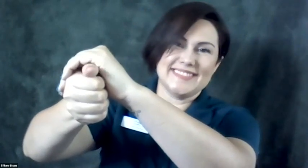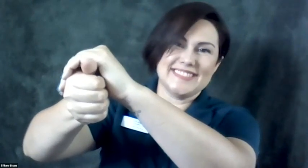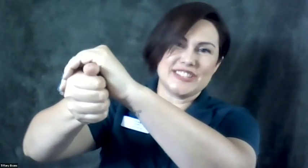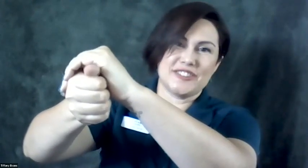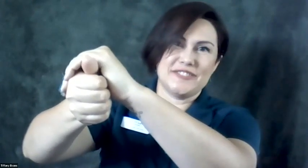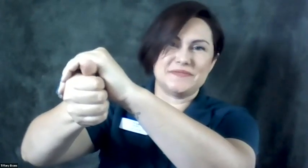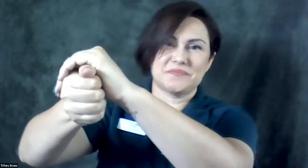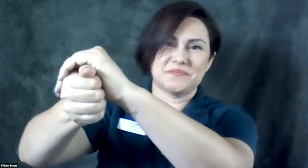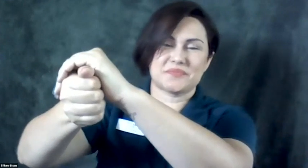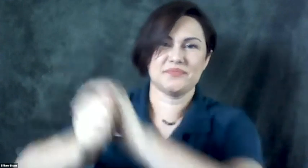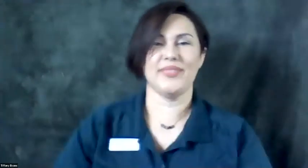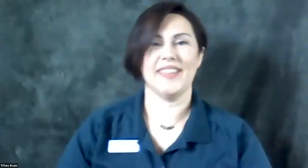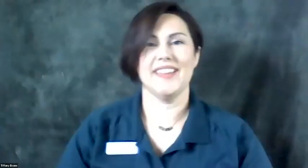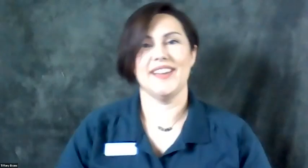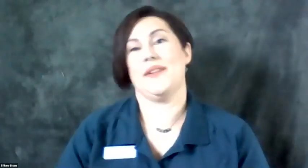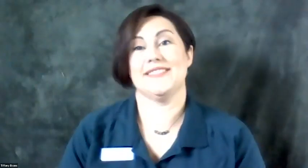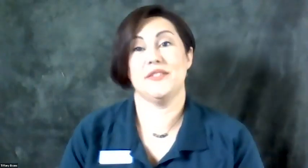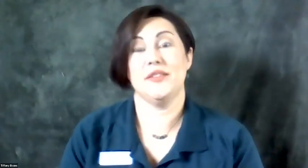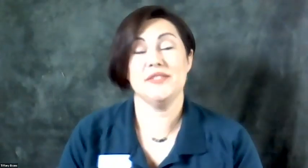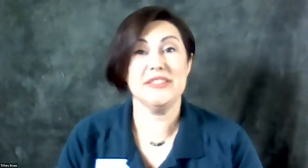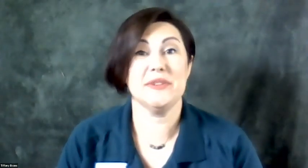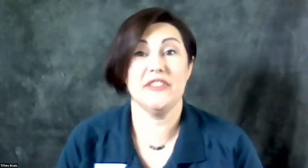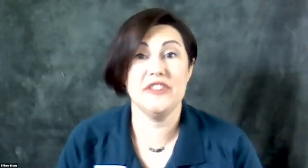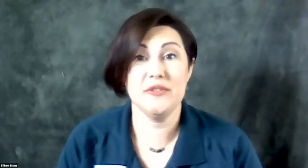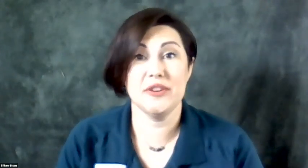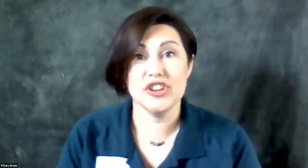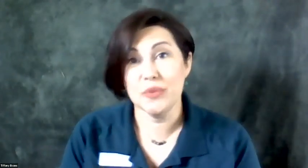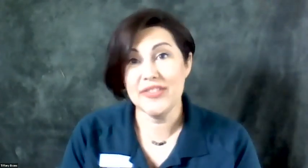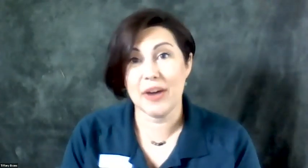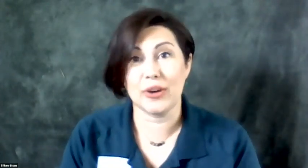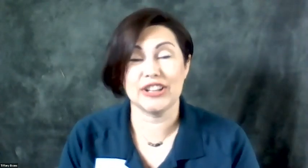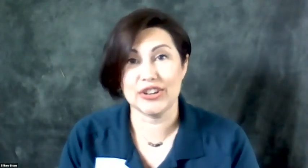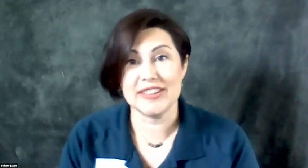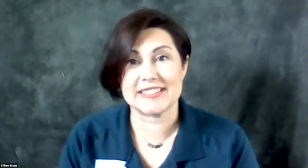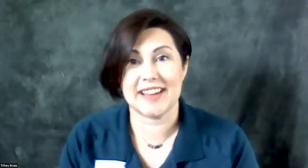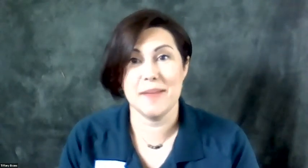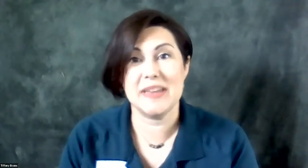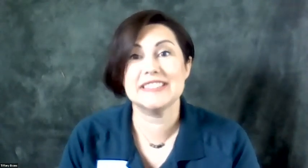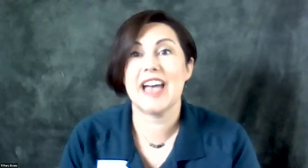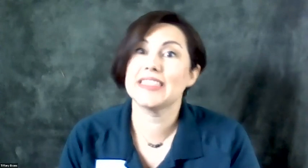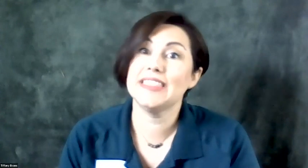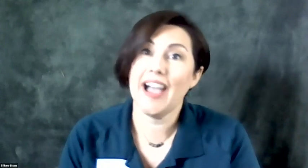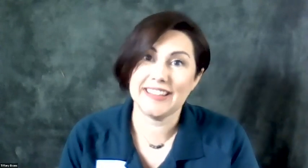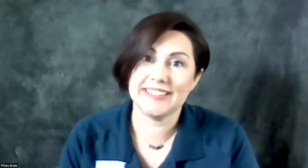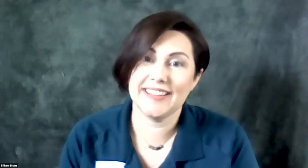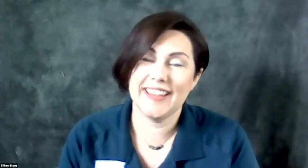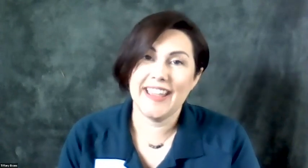Turtle. Okay. So those are the ones we reviewed. The new one that we're going to learn this time is lion. And